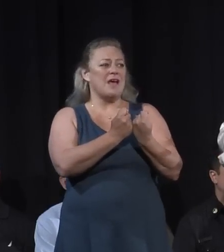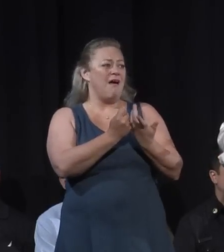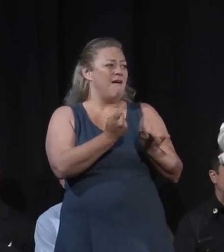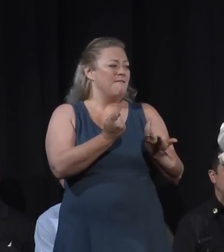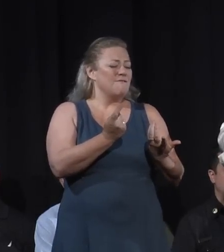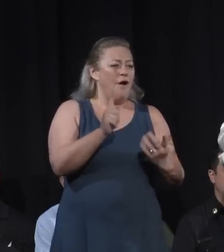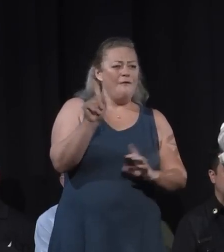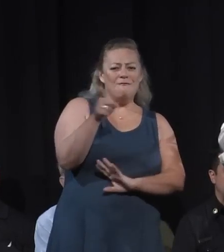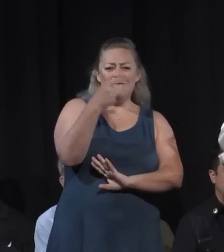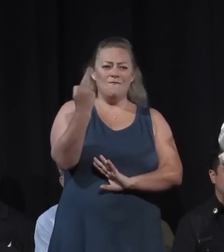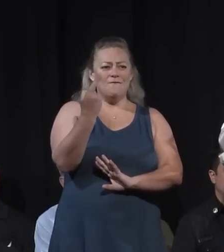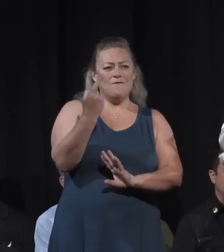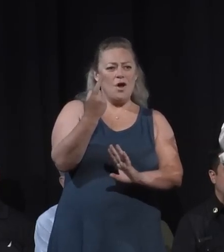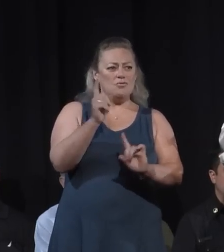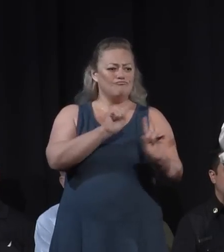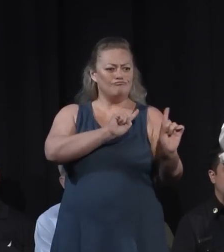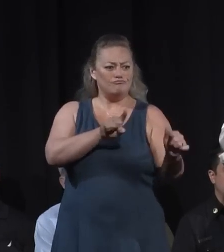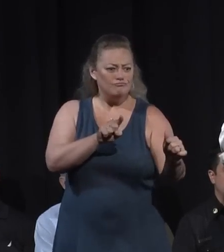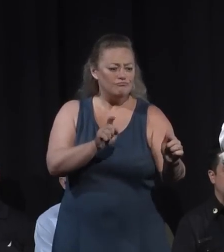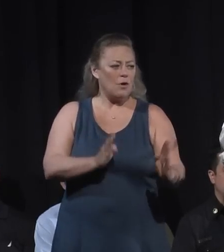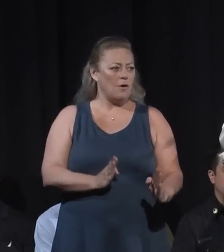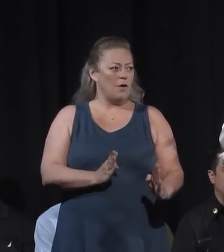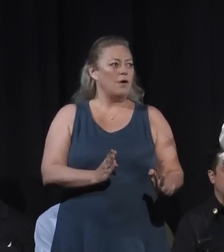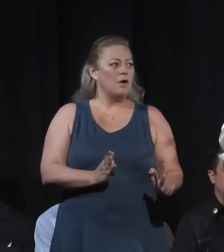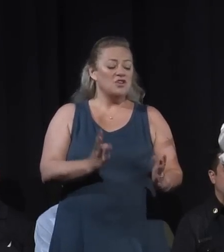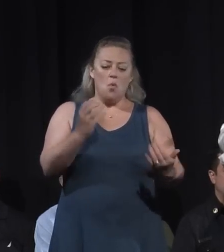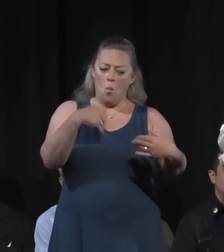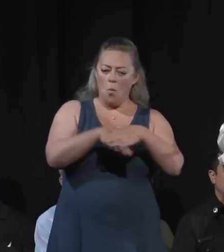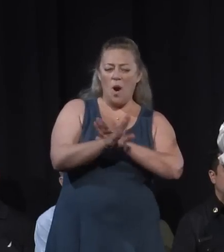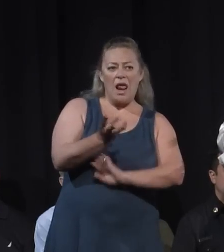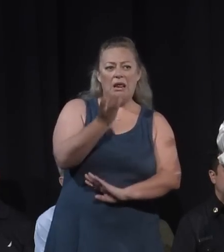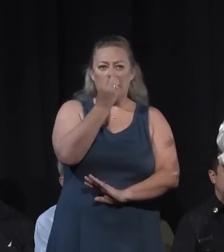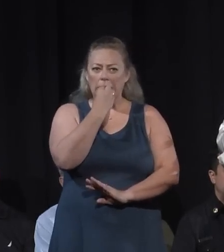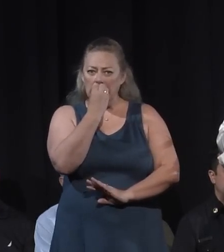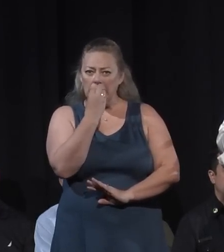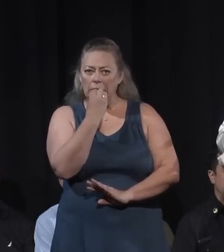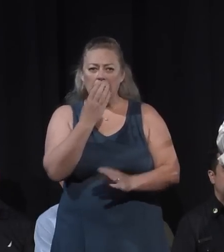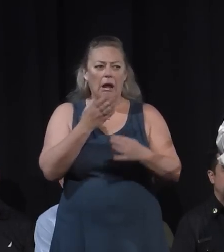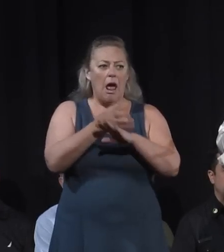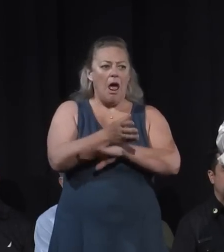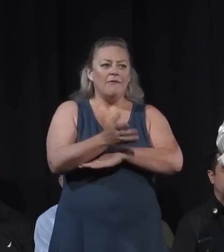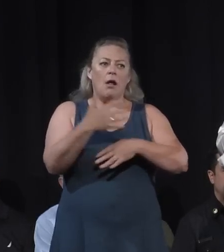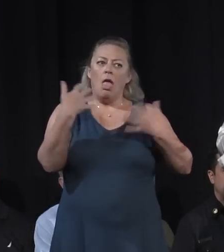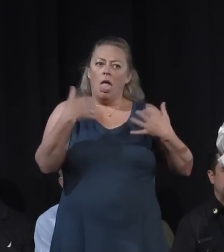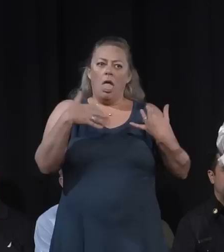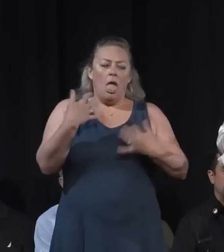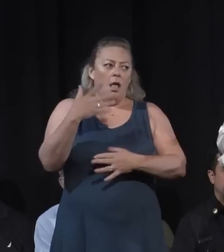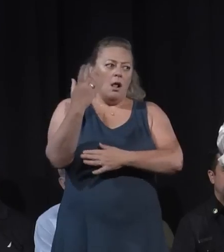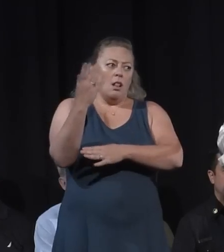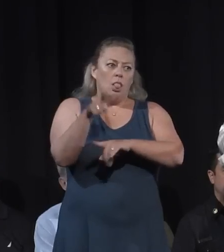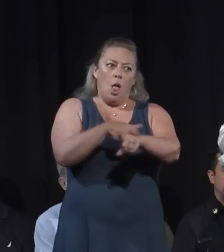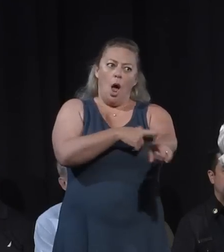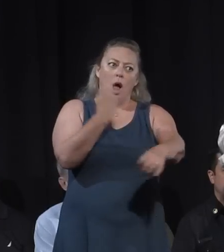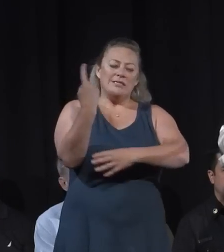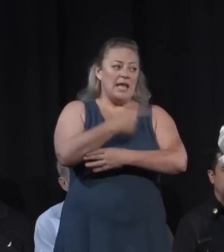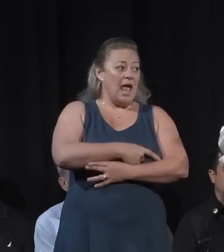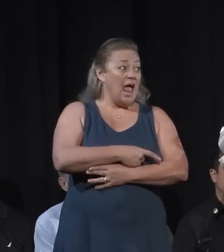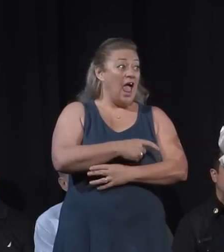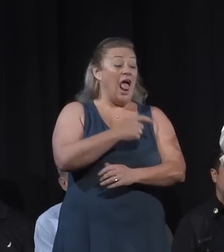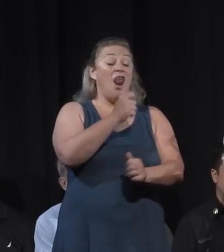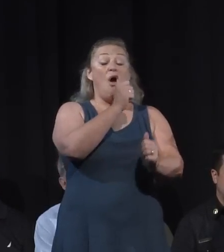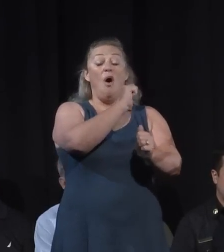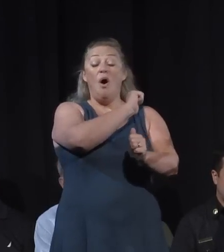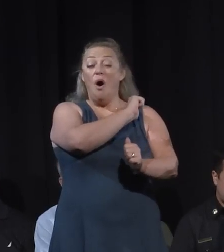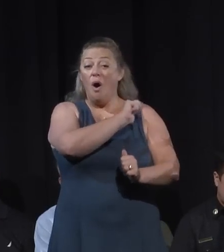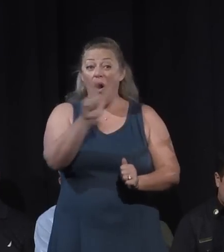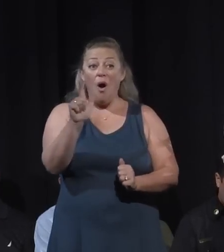walked into restaurants just to eat their dinner after a long day in the field. And in all three restaurants they were greeted with a round of a standing ovation.